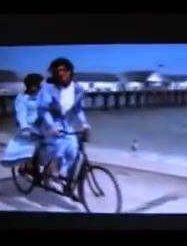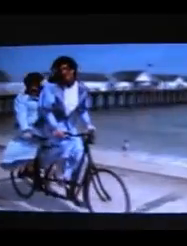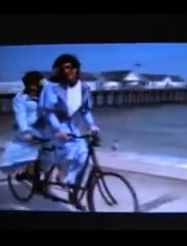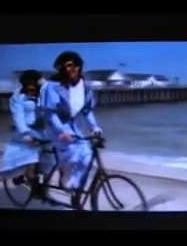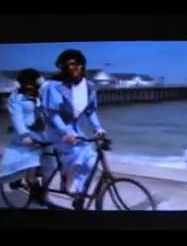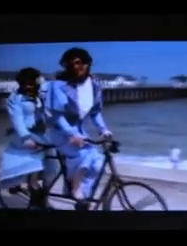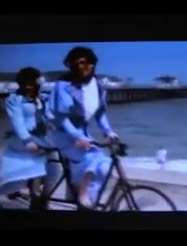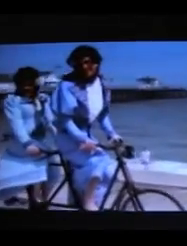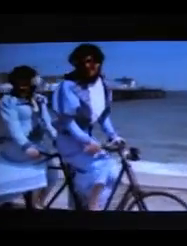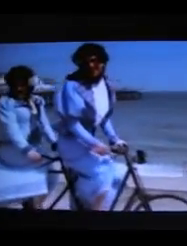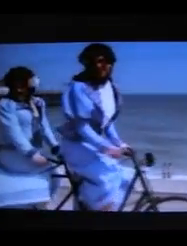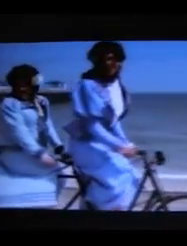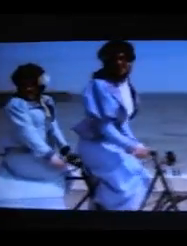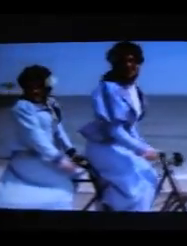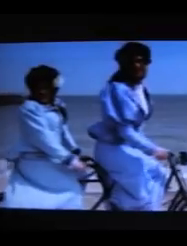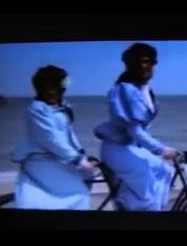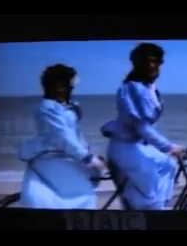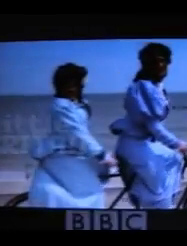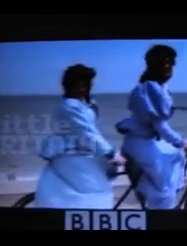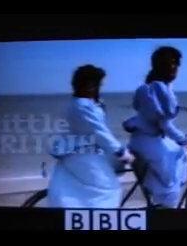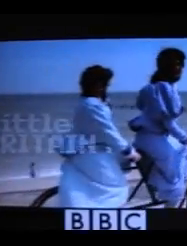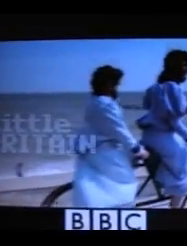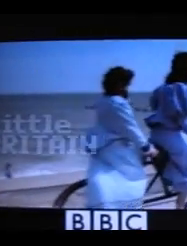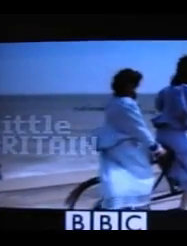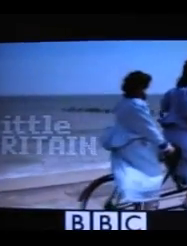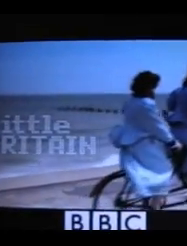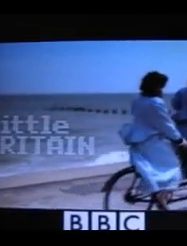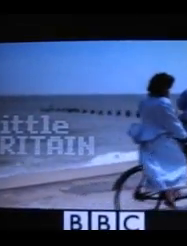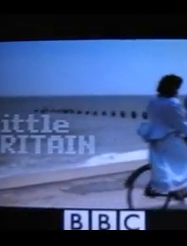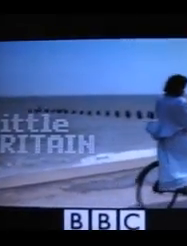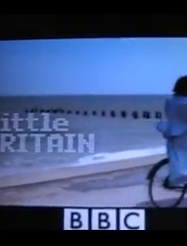find out just who are them and what are they doing. Bring it on!